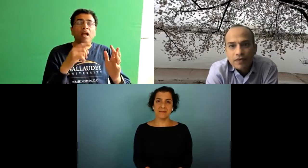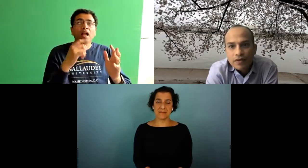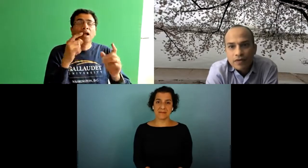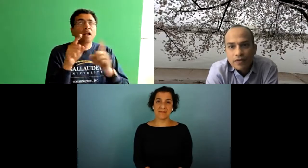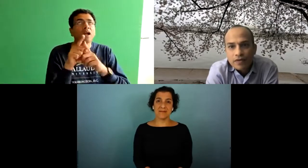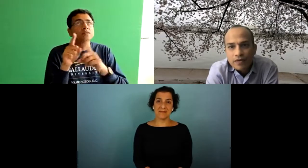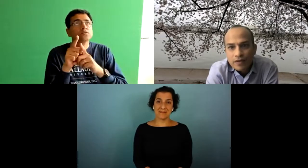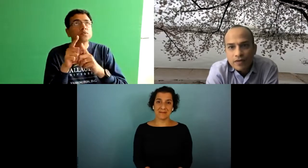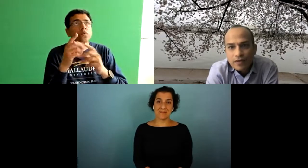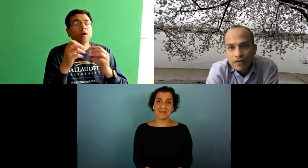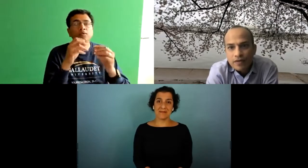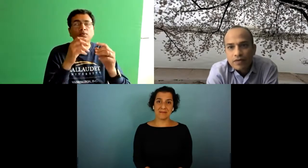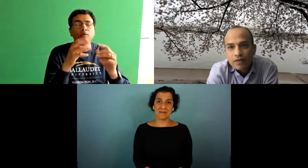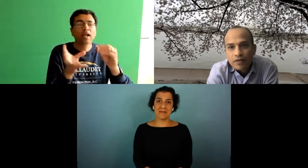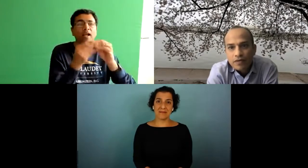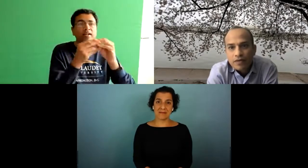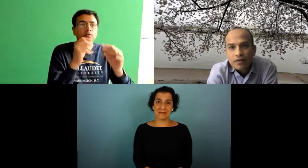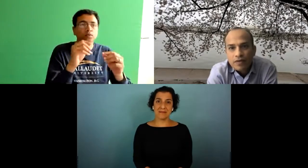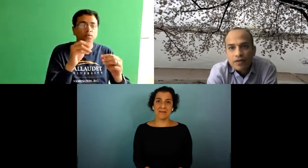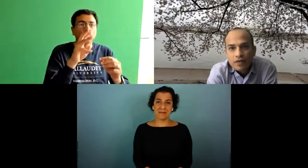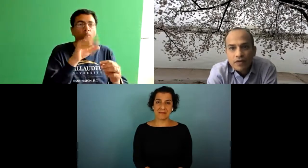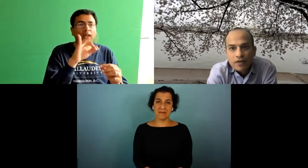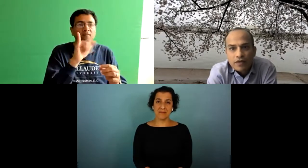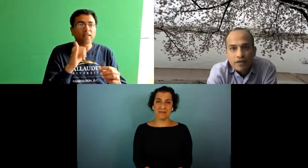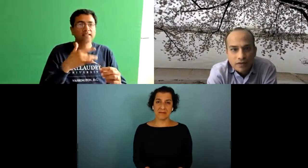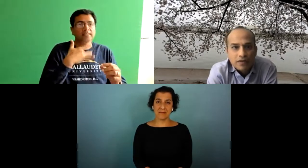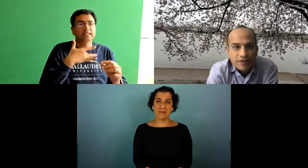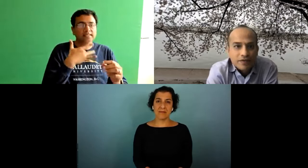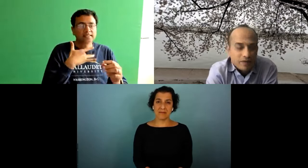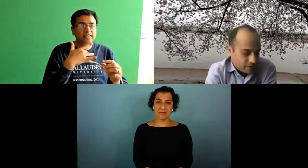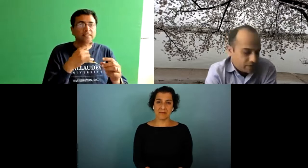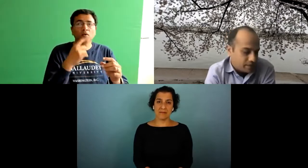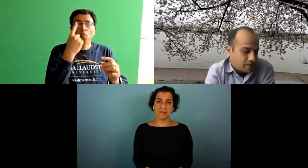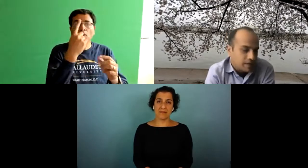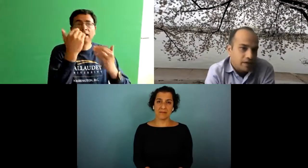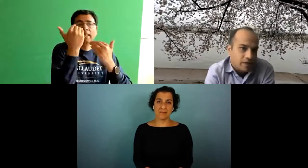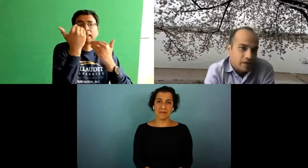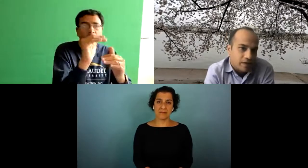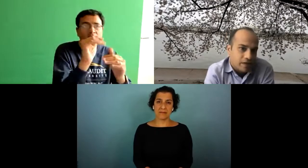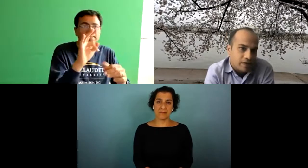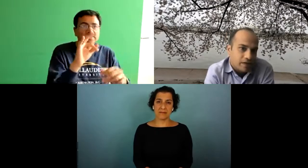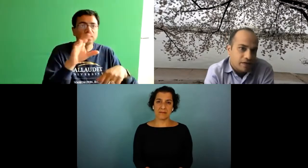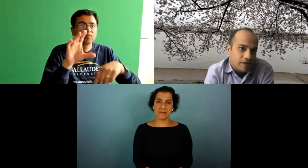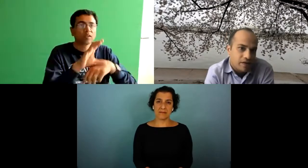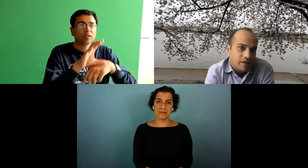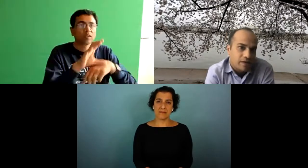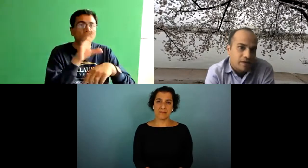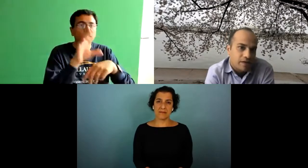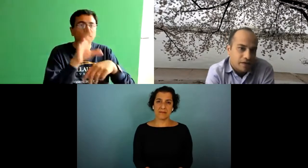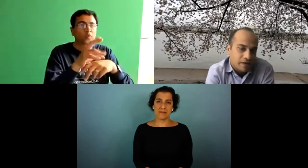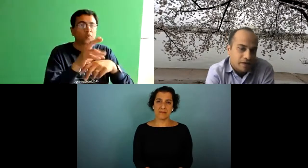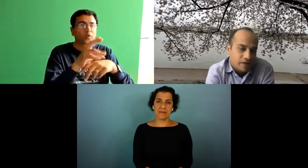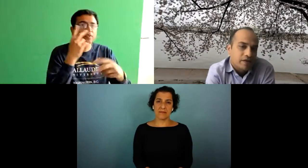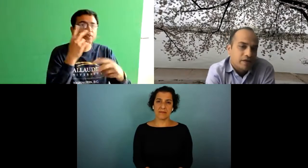um if you're out and walking and signing or having a signed conversation i think you could add wi-fi sensing